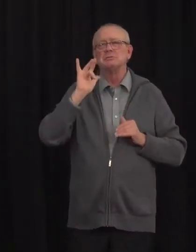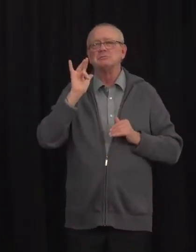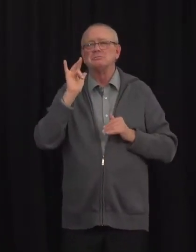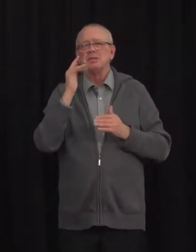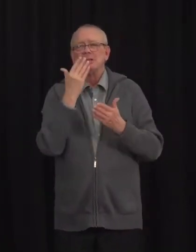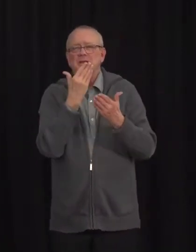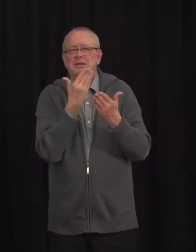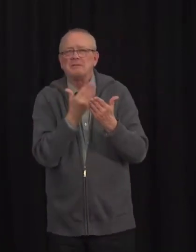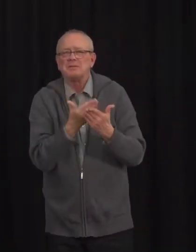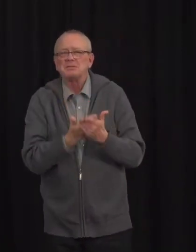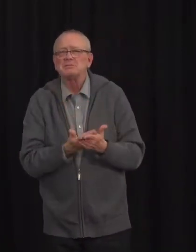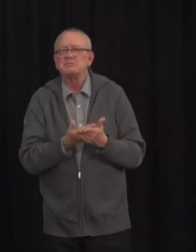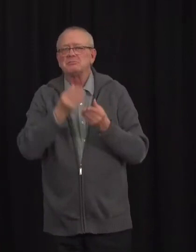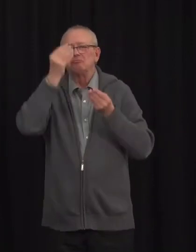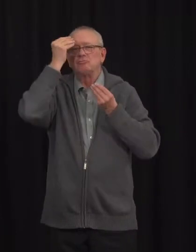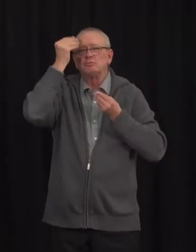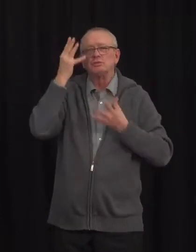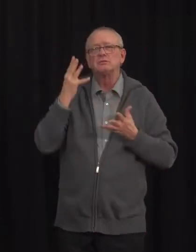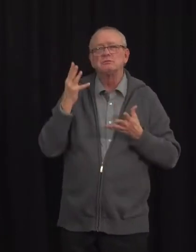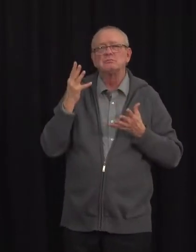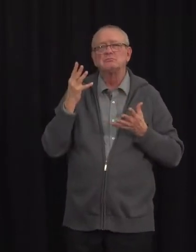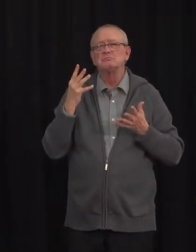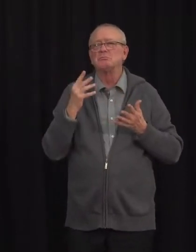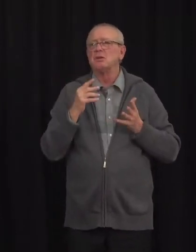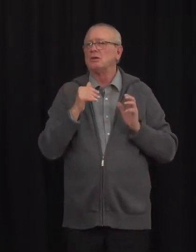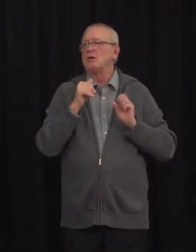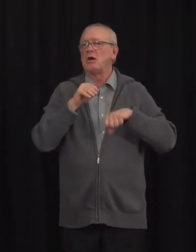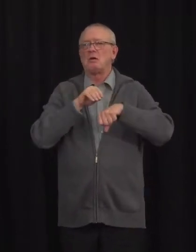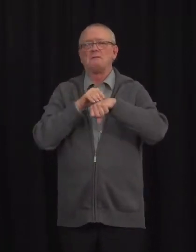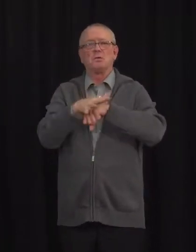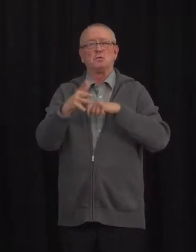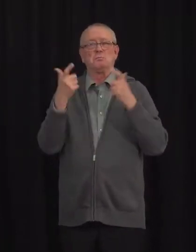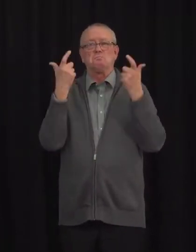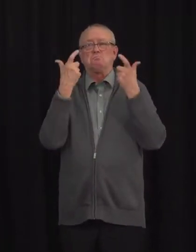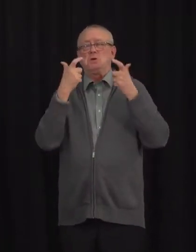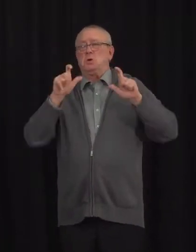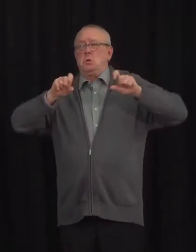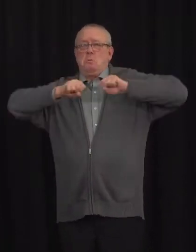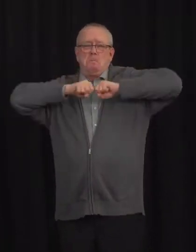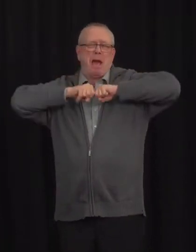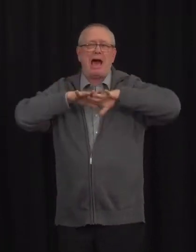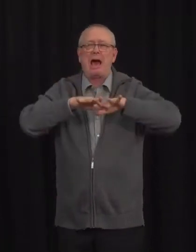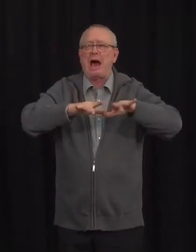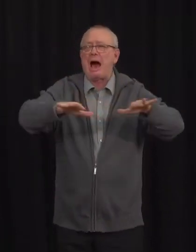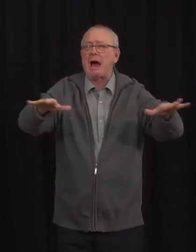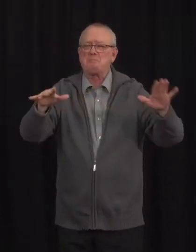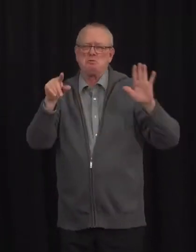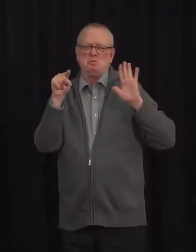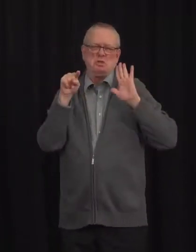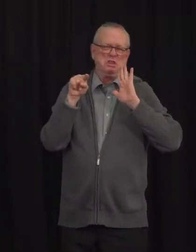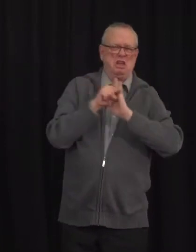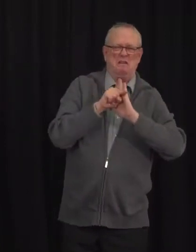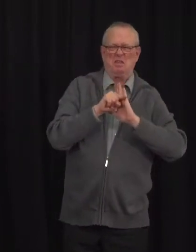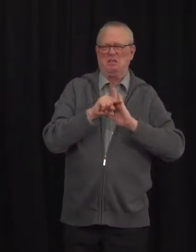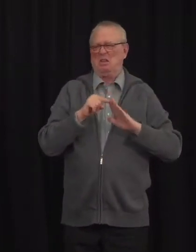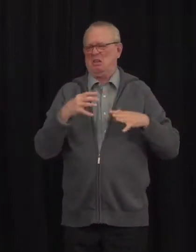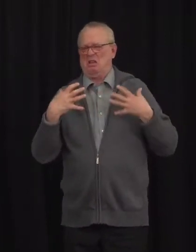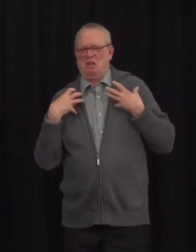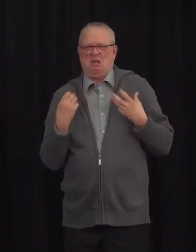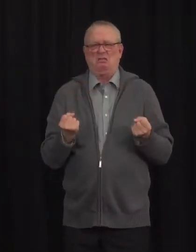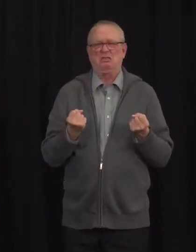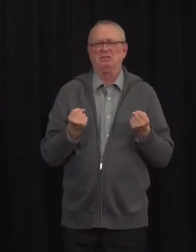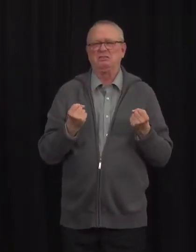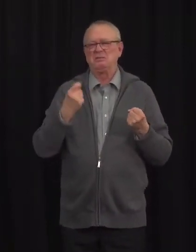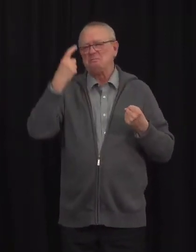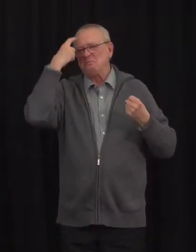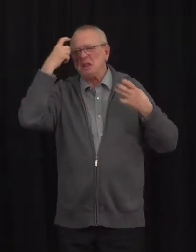that do not cause massive, widespread damage to the